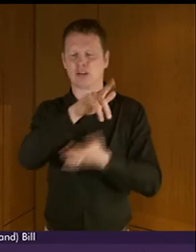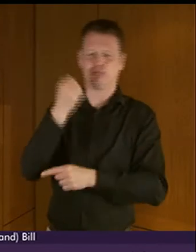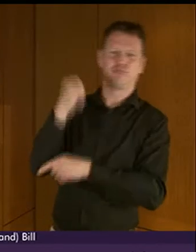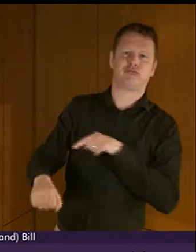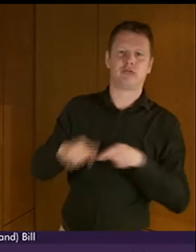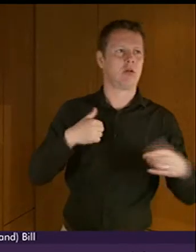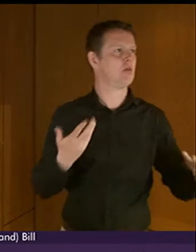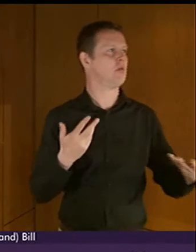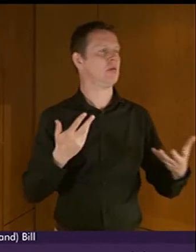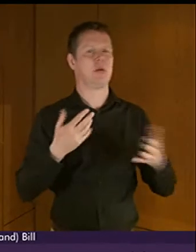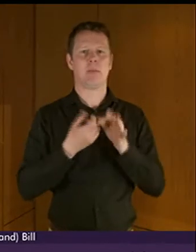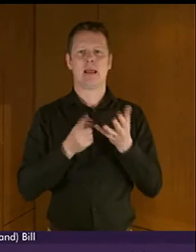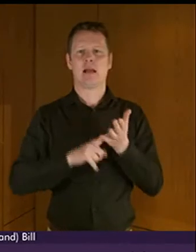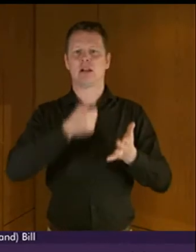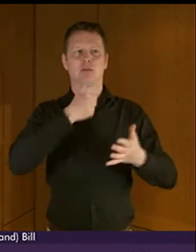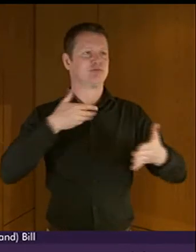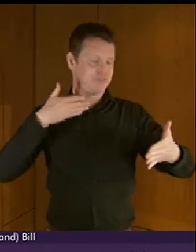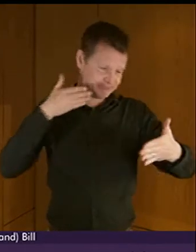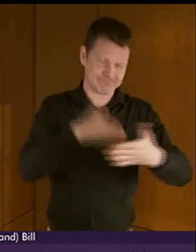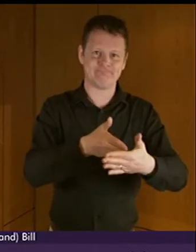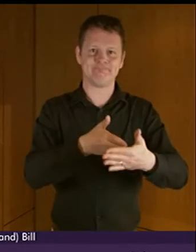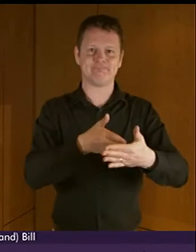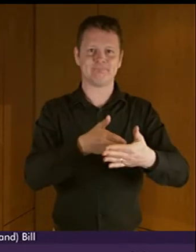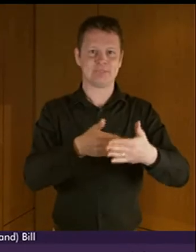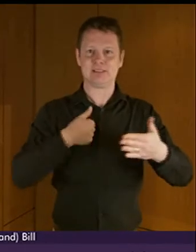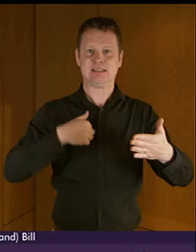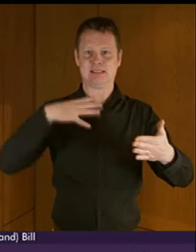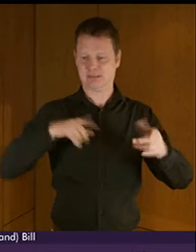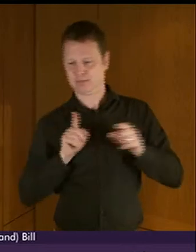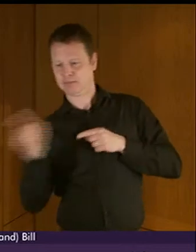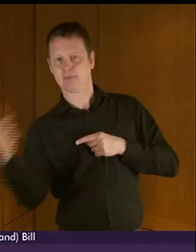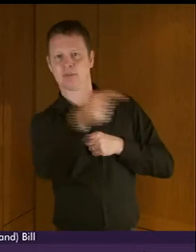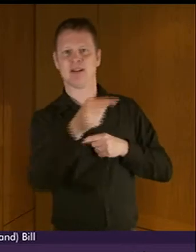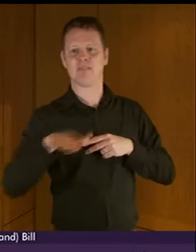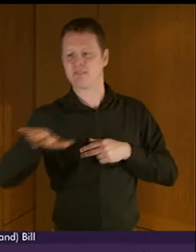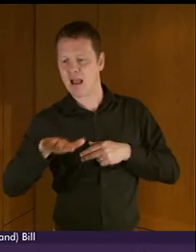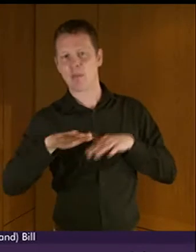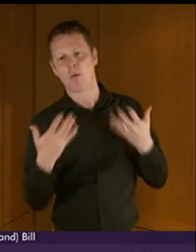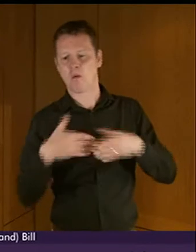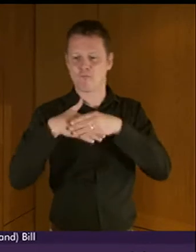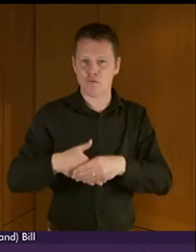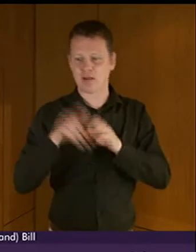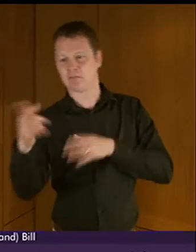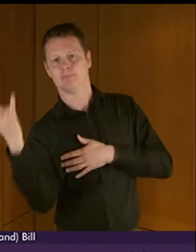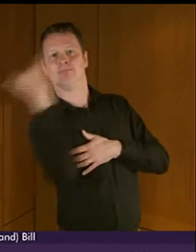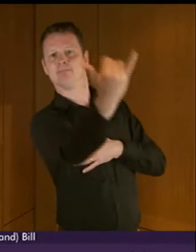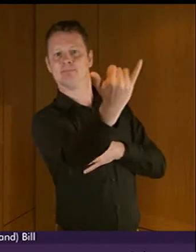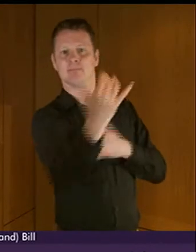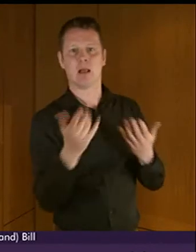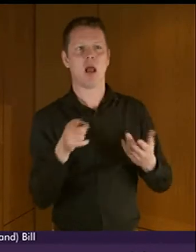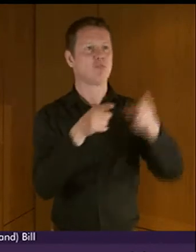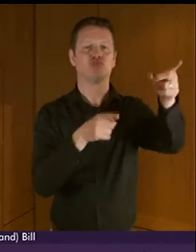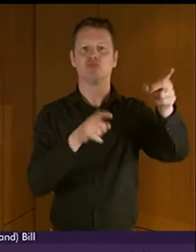for BSL users who often rely on a family member or a friend to act on their